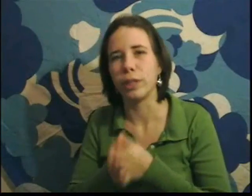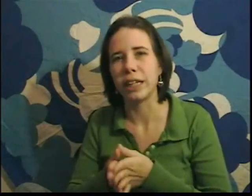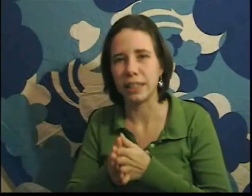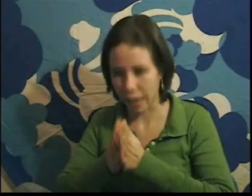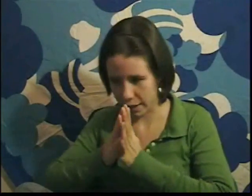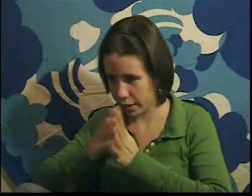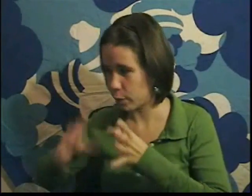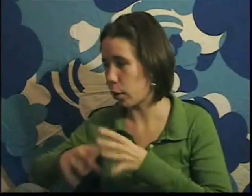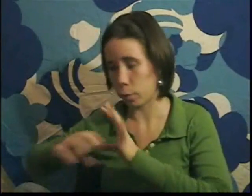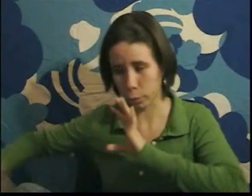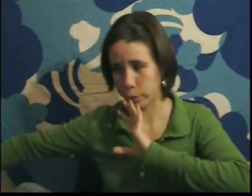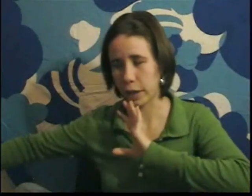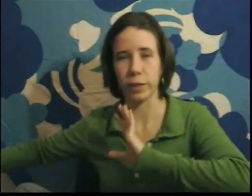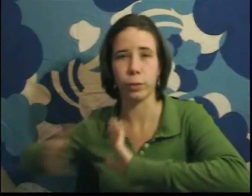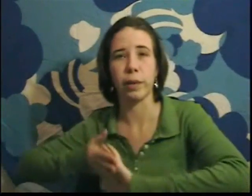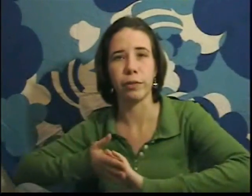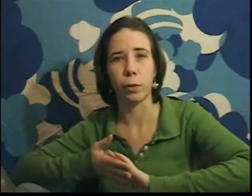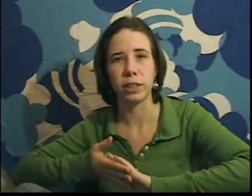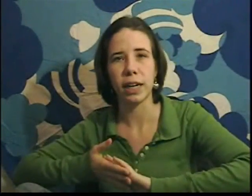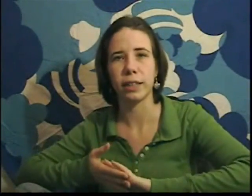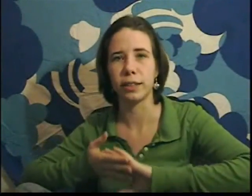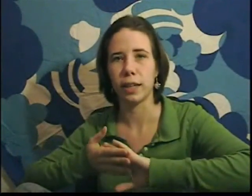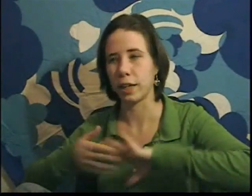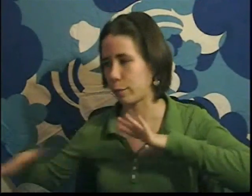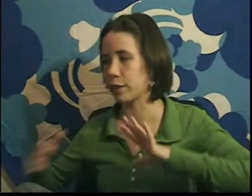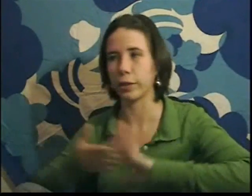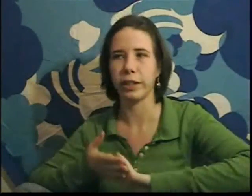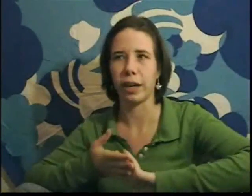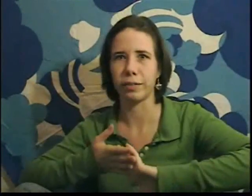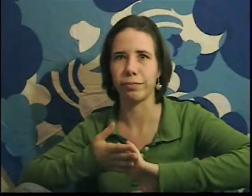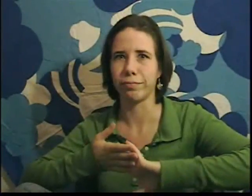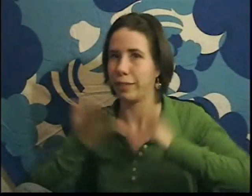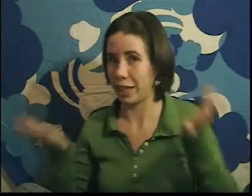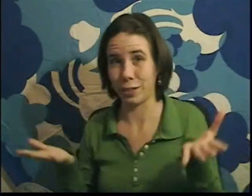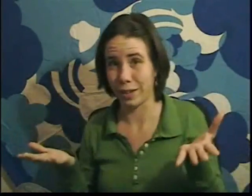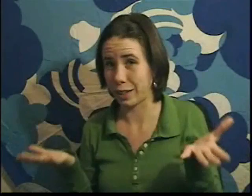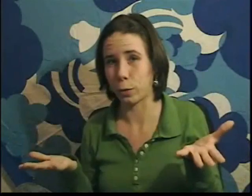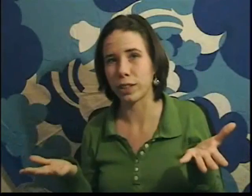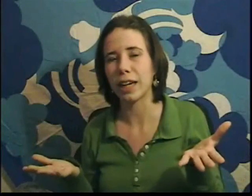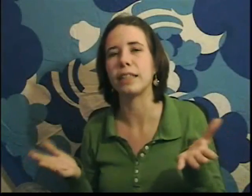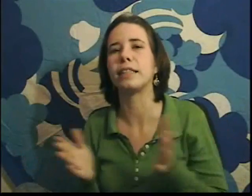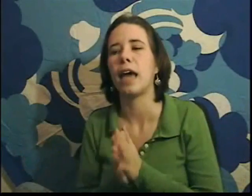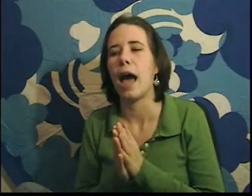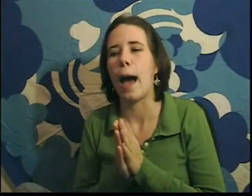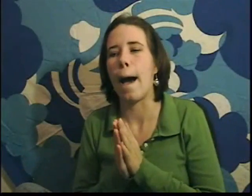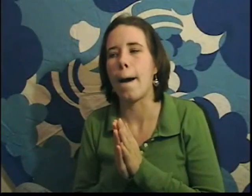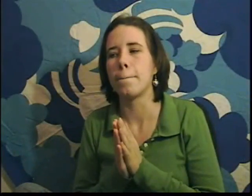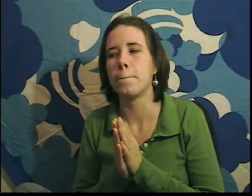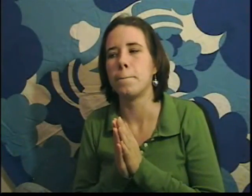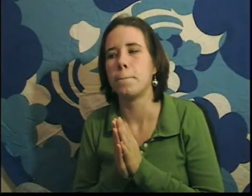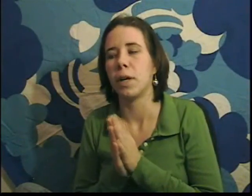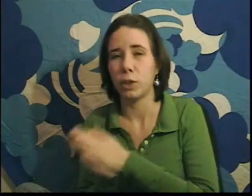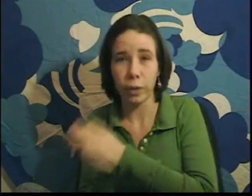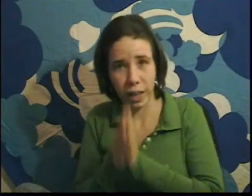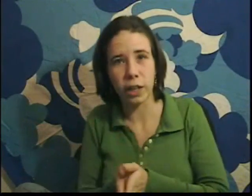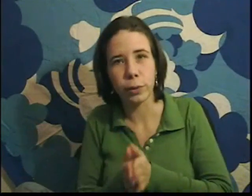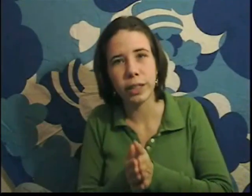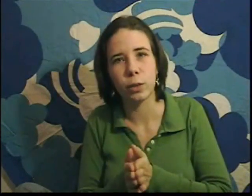predicts that this ball will roll down this ramp in 4 seconds, and you measure it, and it takes 4 seconds, sure, that agrees